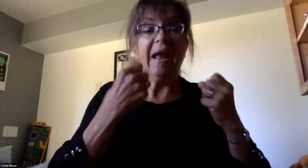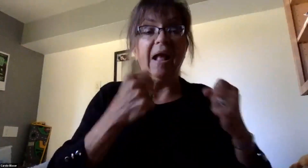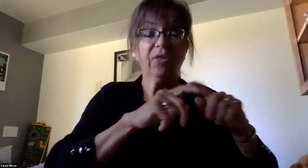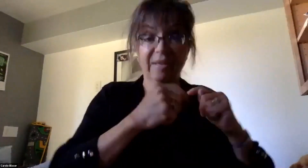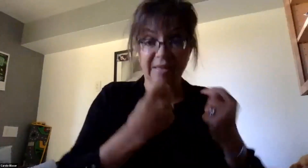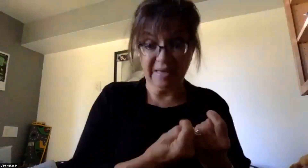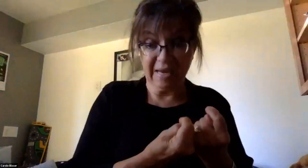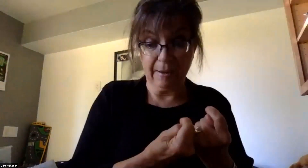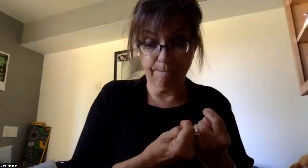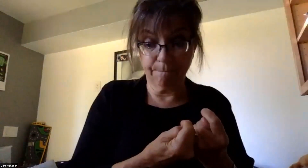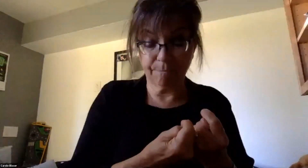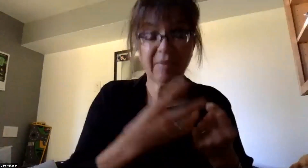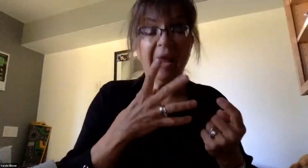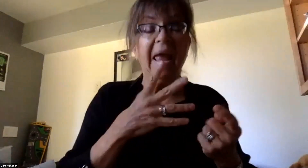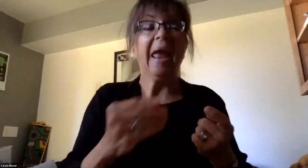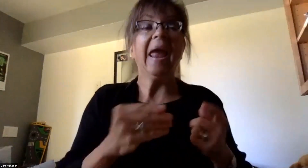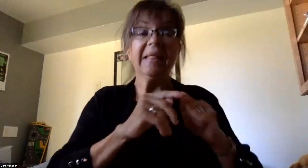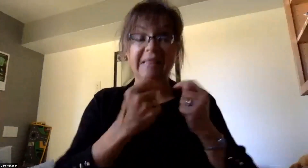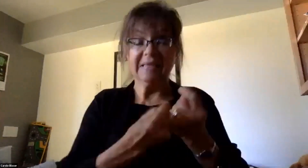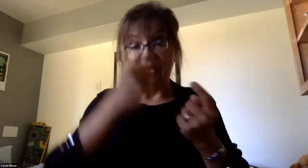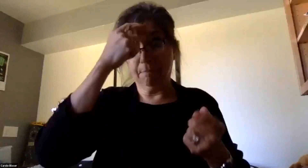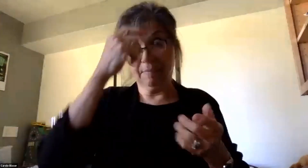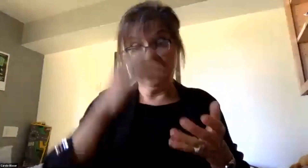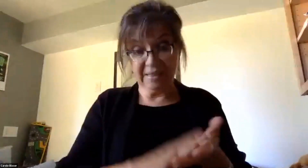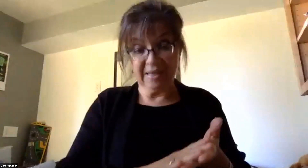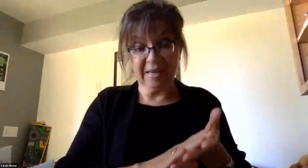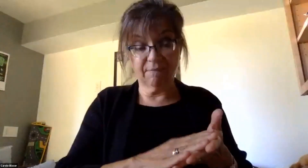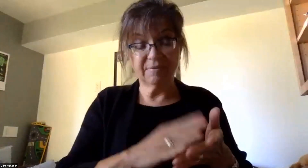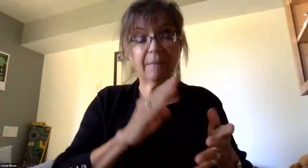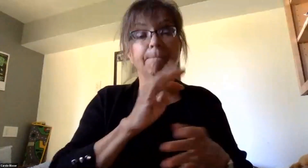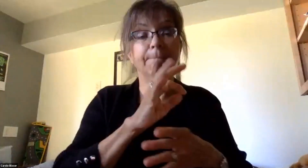that by this team, wearing a mask would lead to a worsening emotional harm.